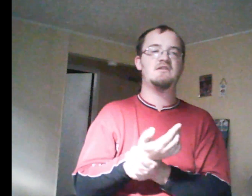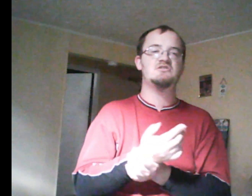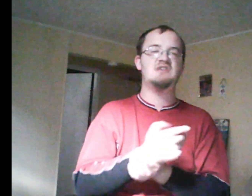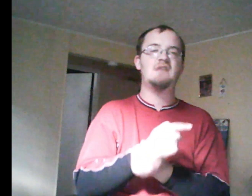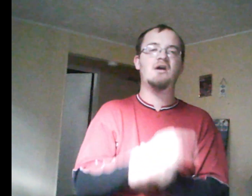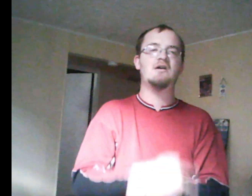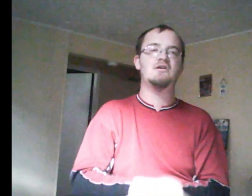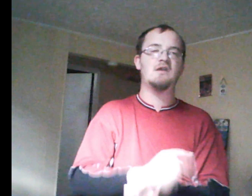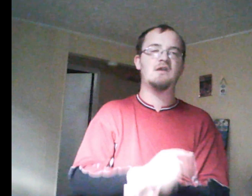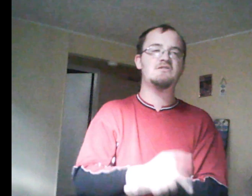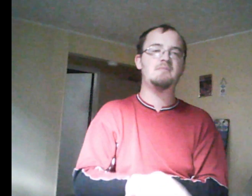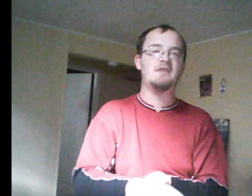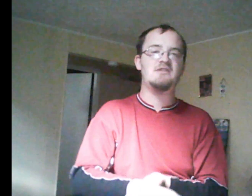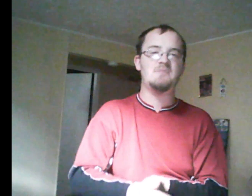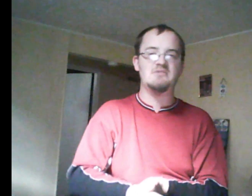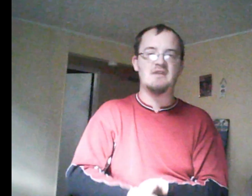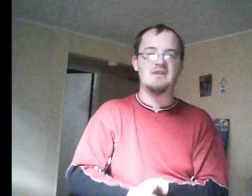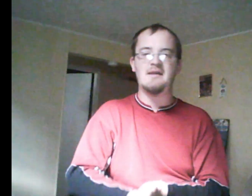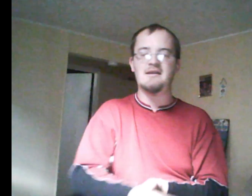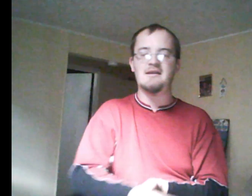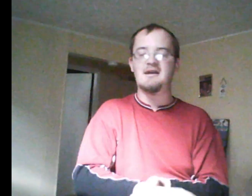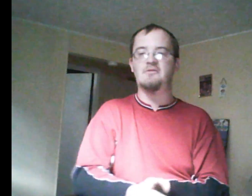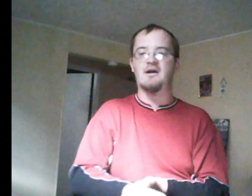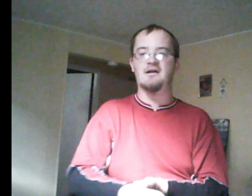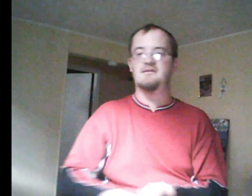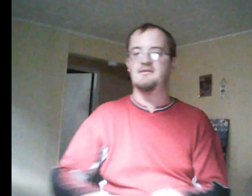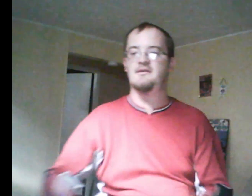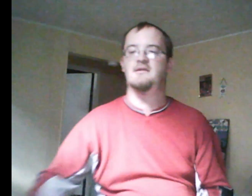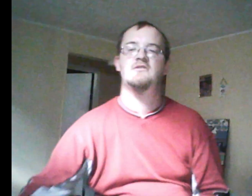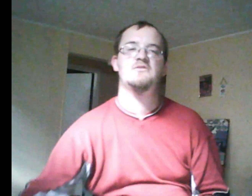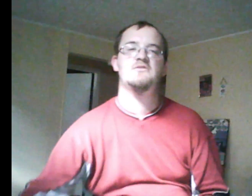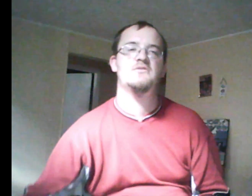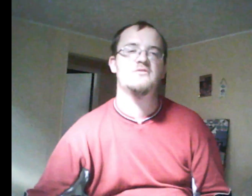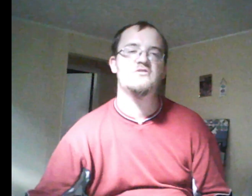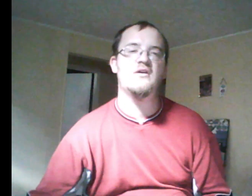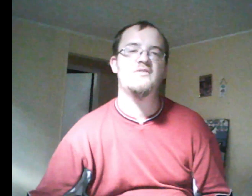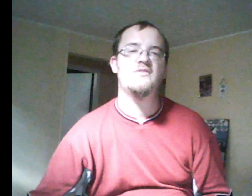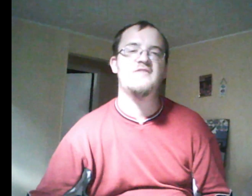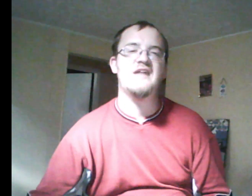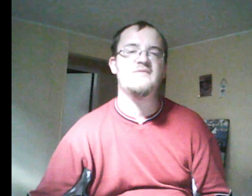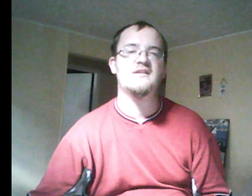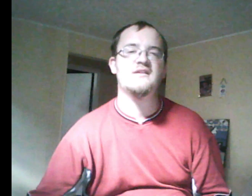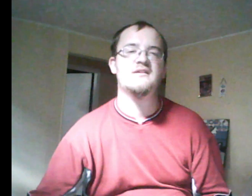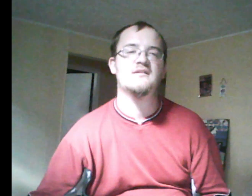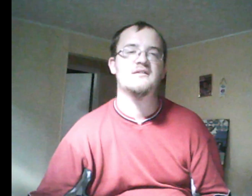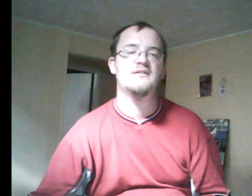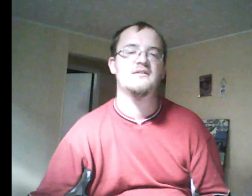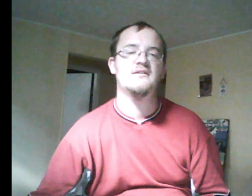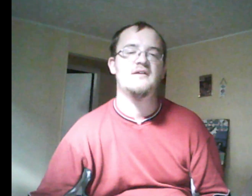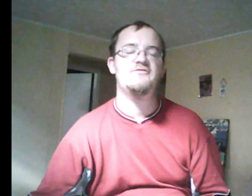So that's what I think. And fight me on that. Seriously, fight me on it. Anyway, thanks for watching. This is your guys. I'm